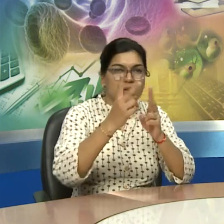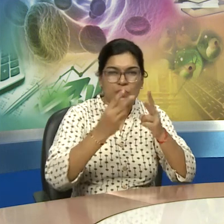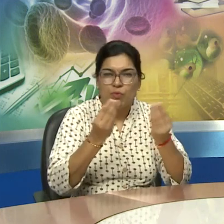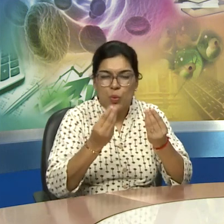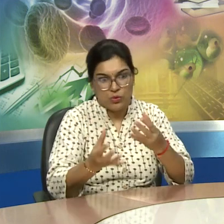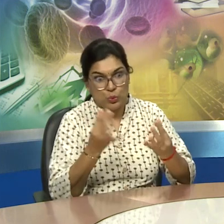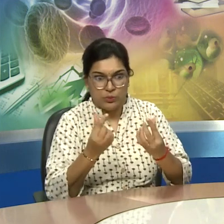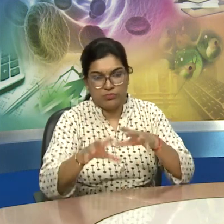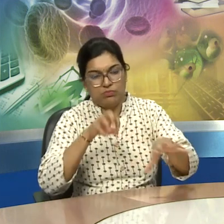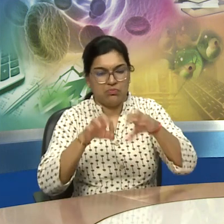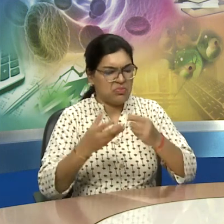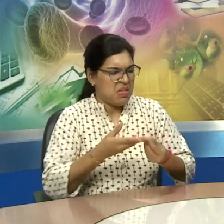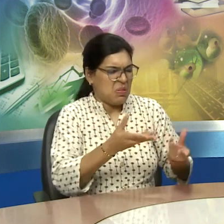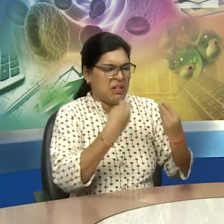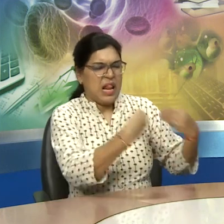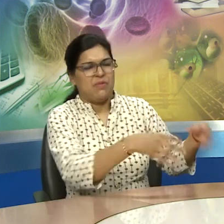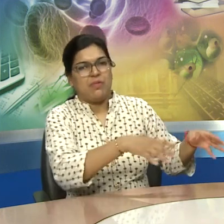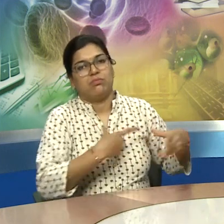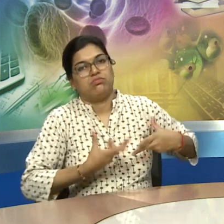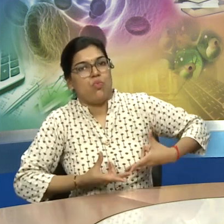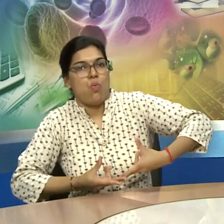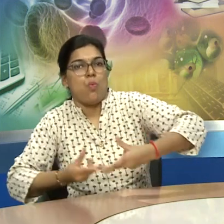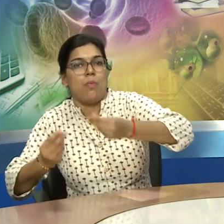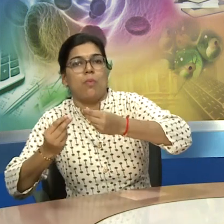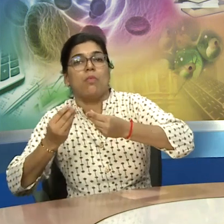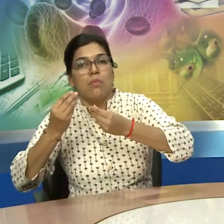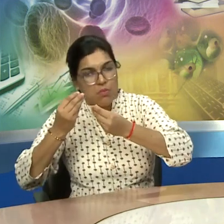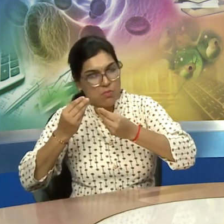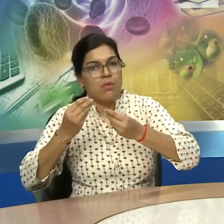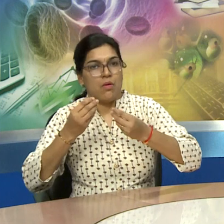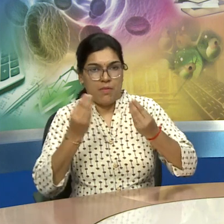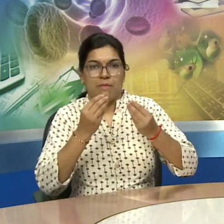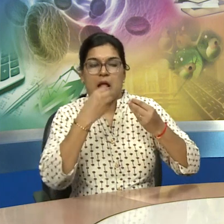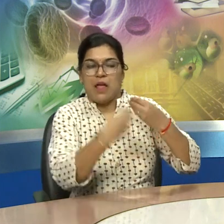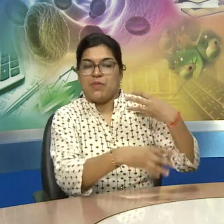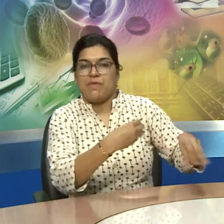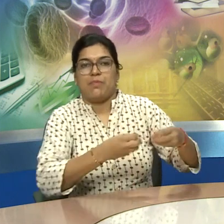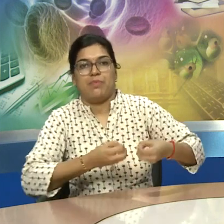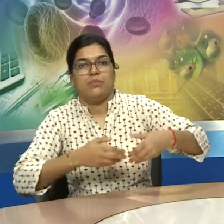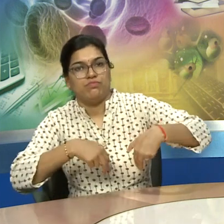because it was not a one or two tools it was a group it was many tools they were using